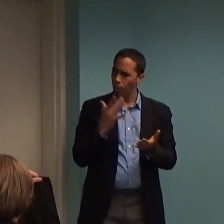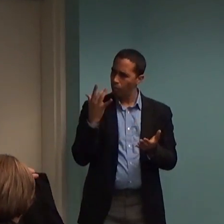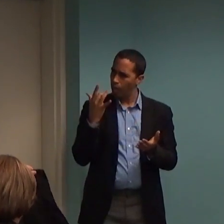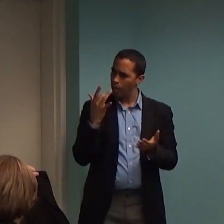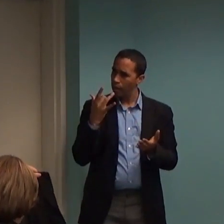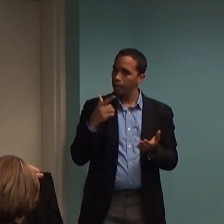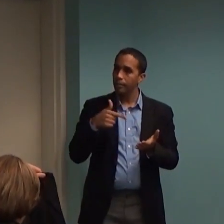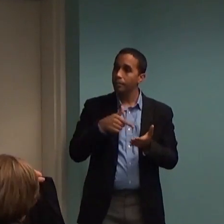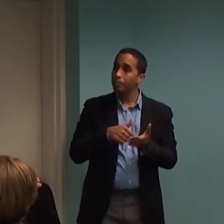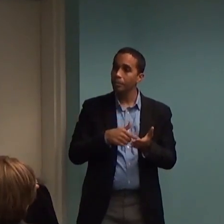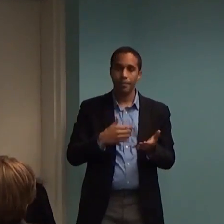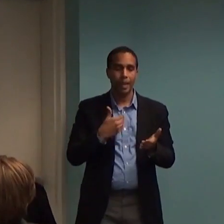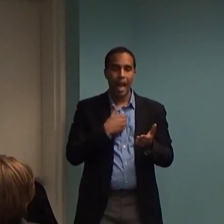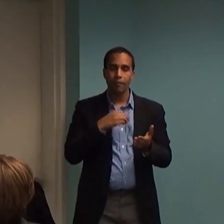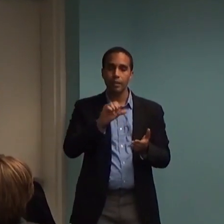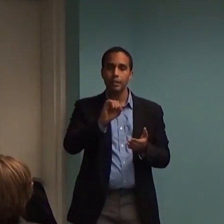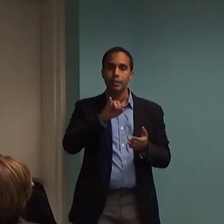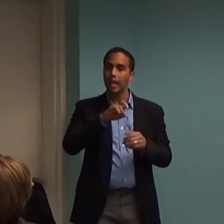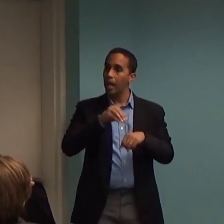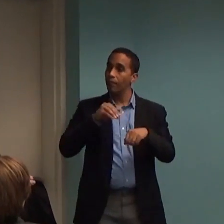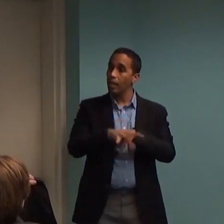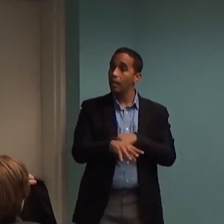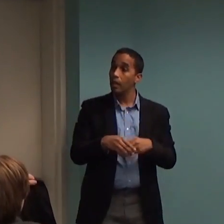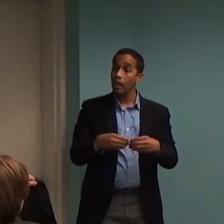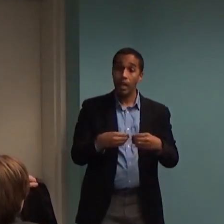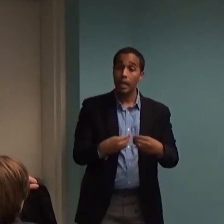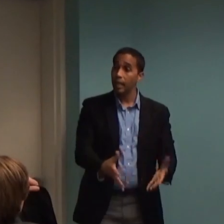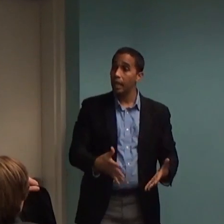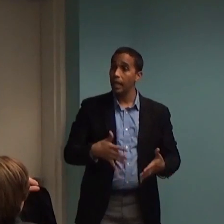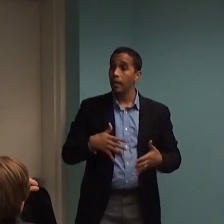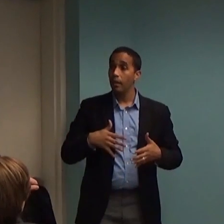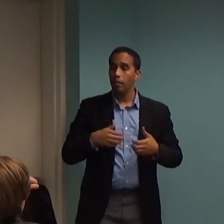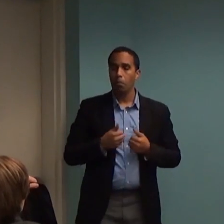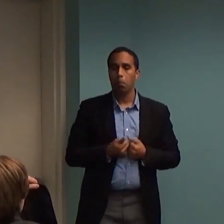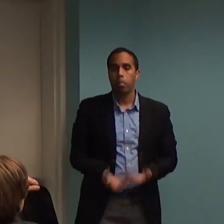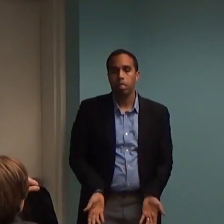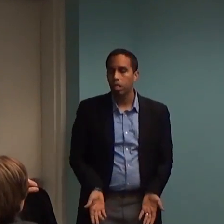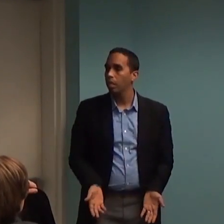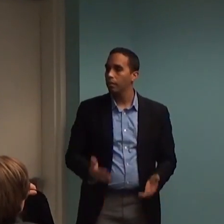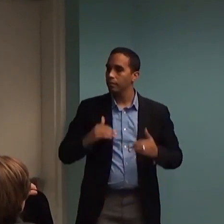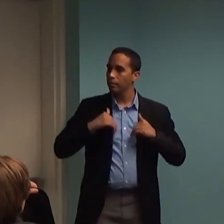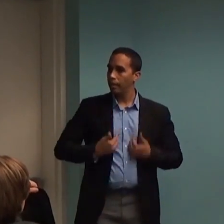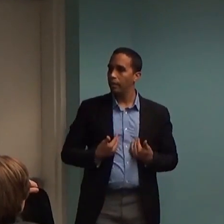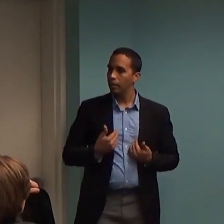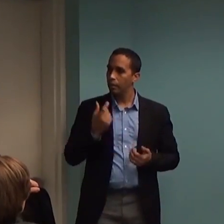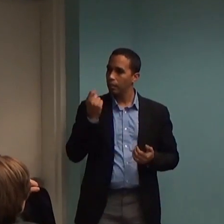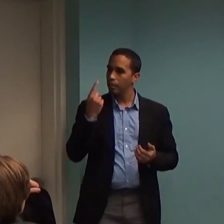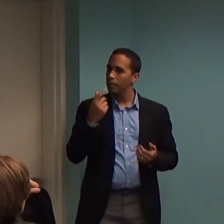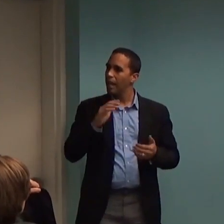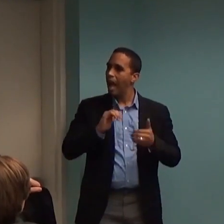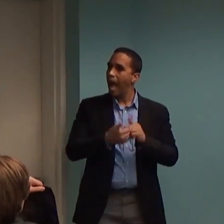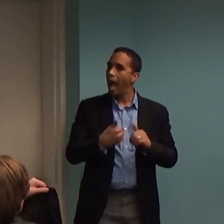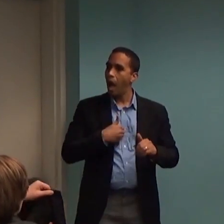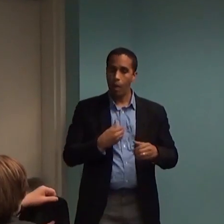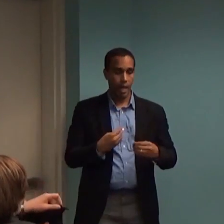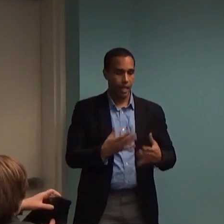side effect of tiredness. And so if have a child that has a lot of behavior problems, what better way to stop the behavior problems than to make them sleepy?